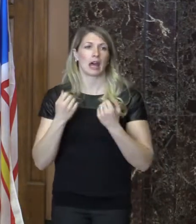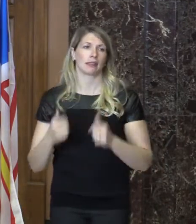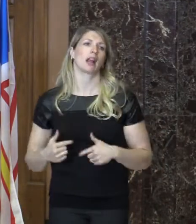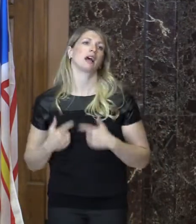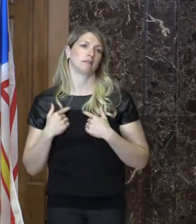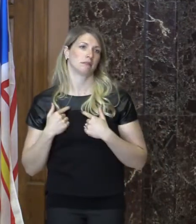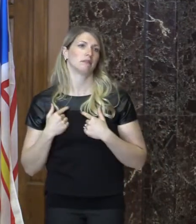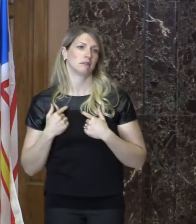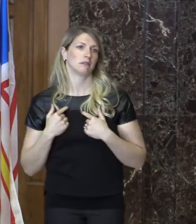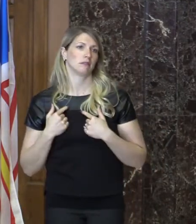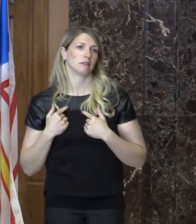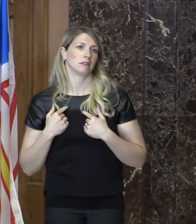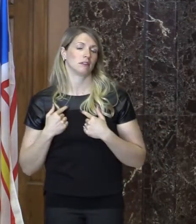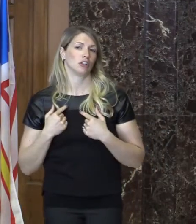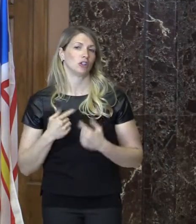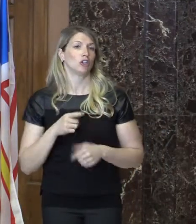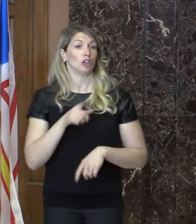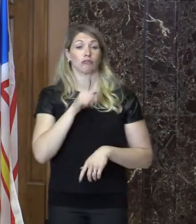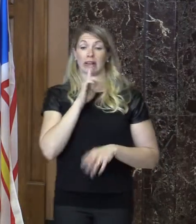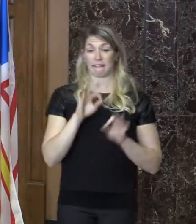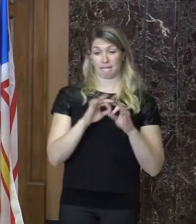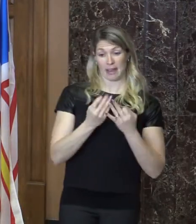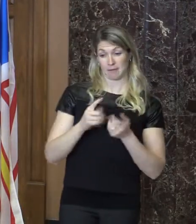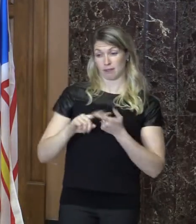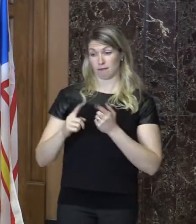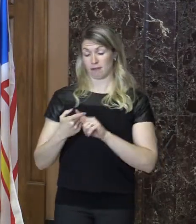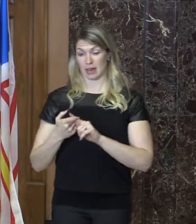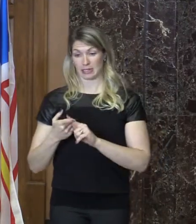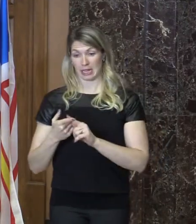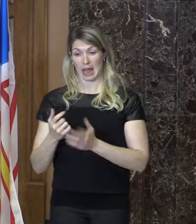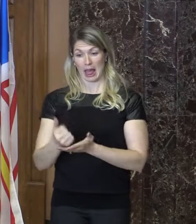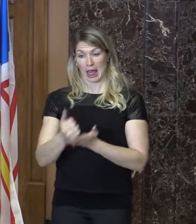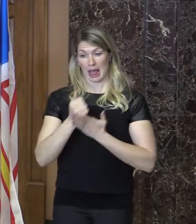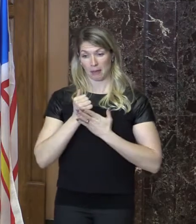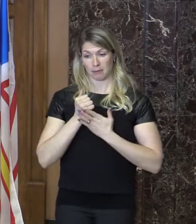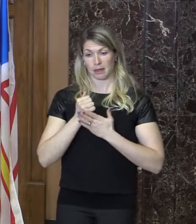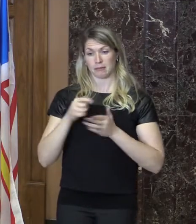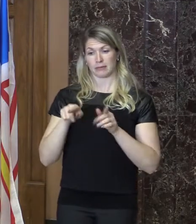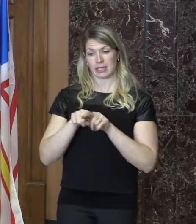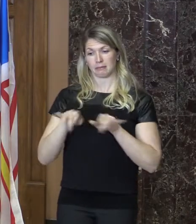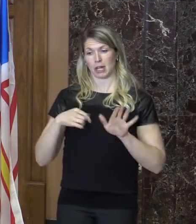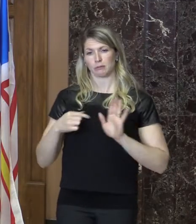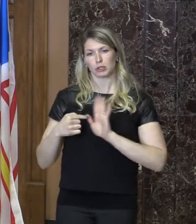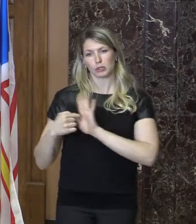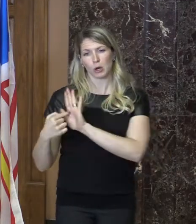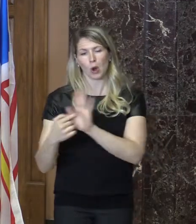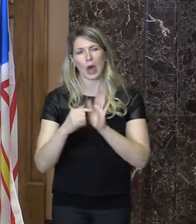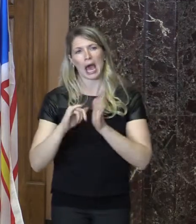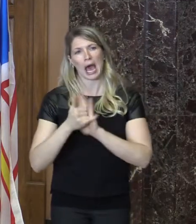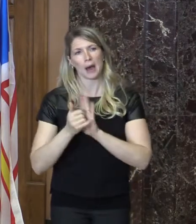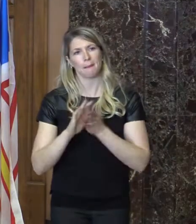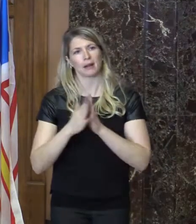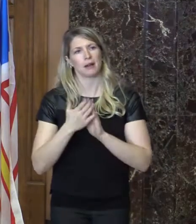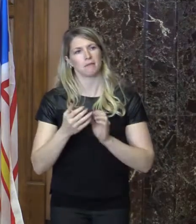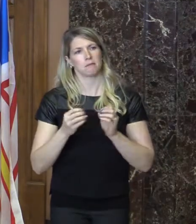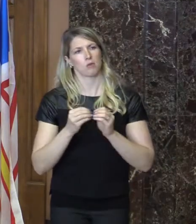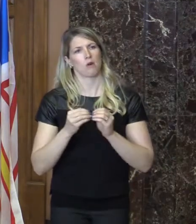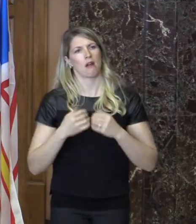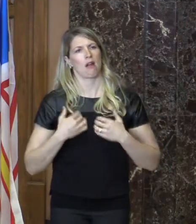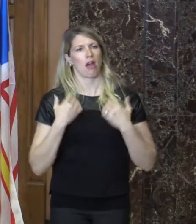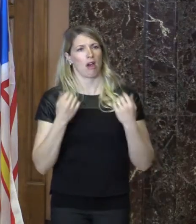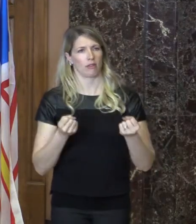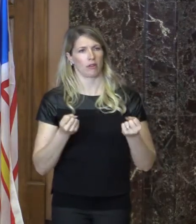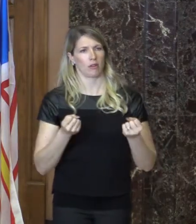best ambassadors when it comes to encouraging others to adopt healthier lifestyles. So we, as a province, we remain